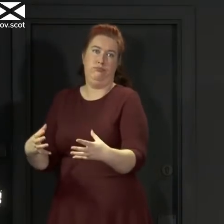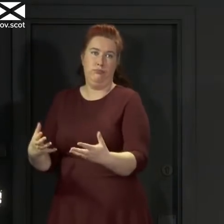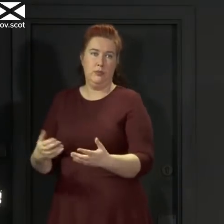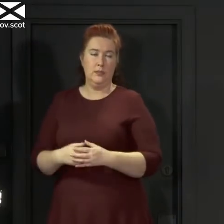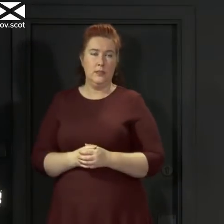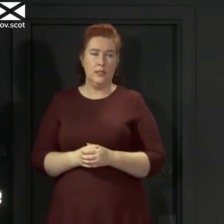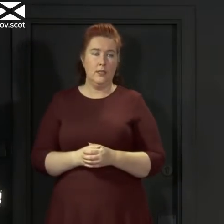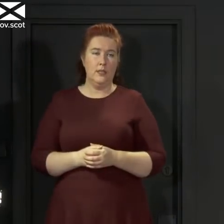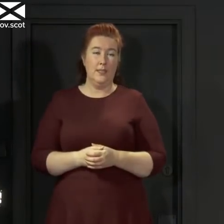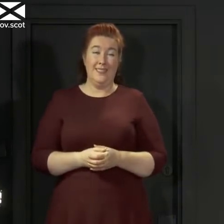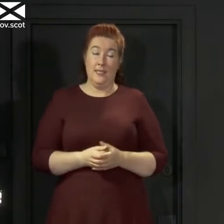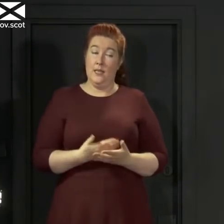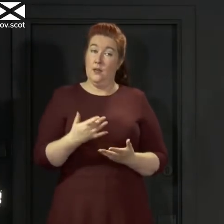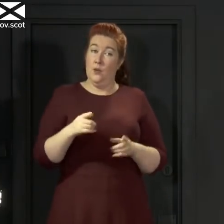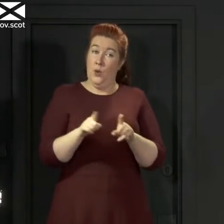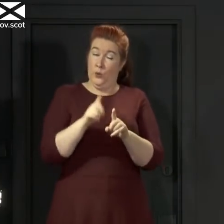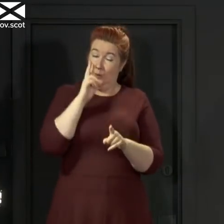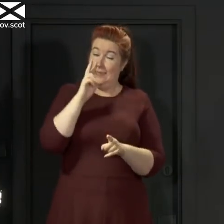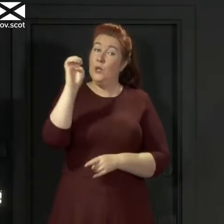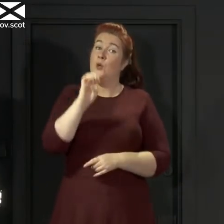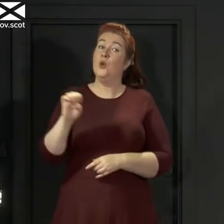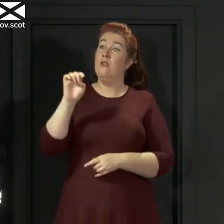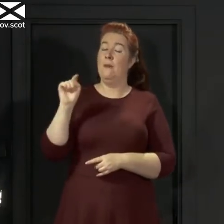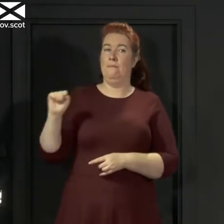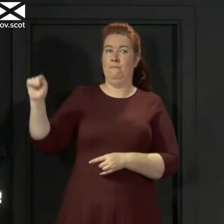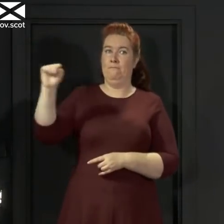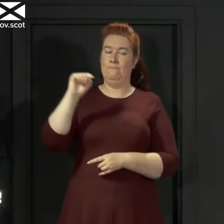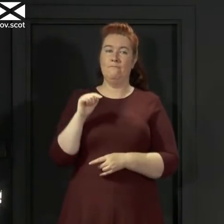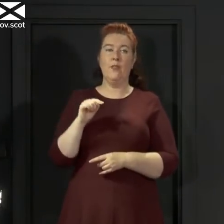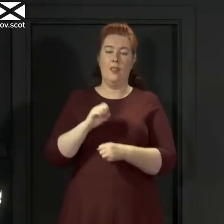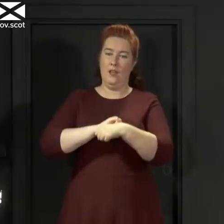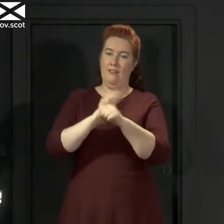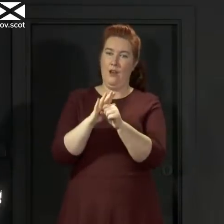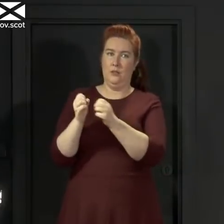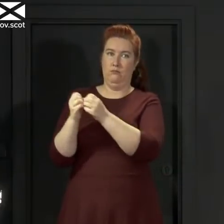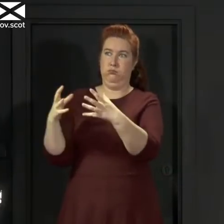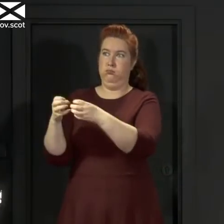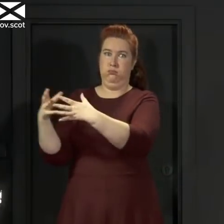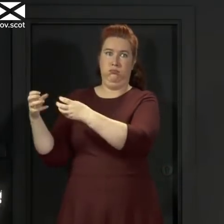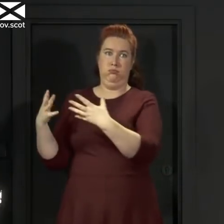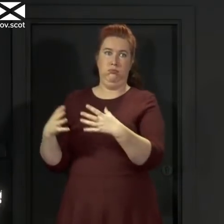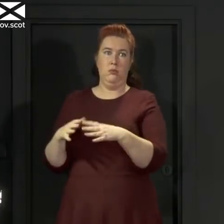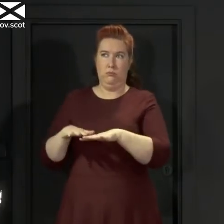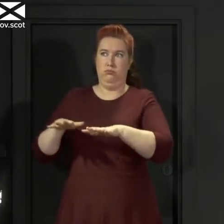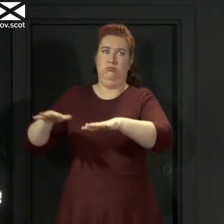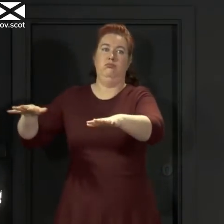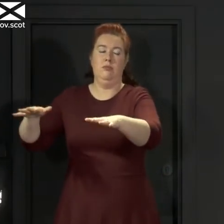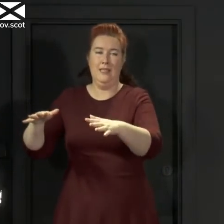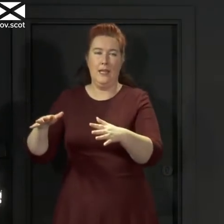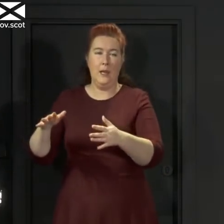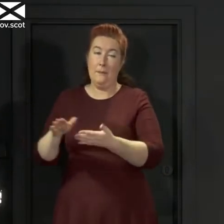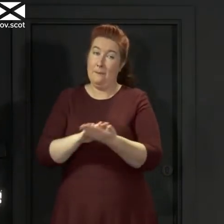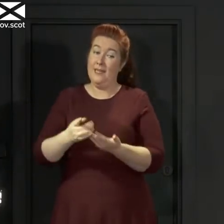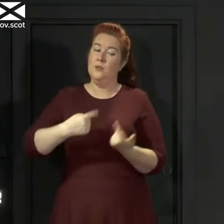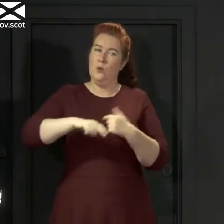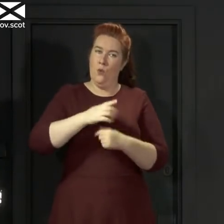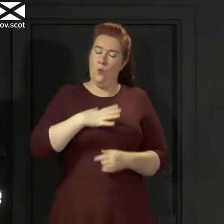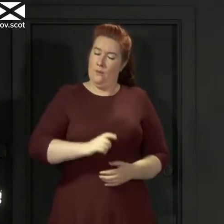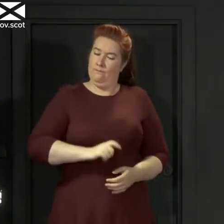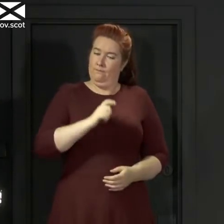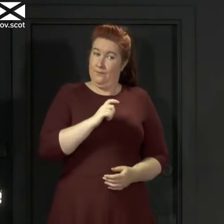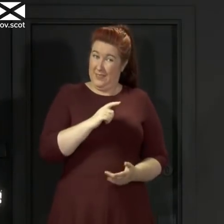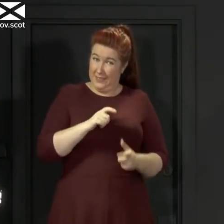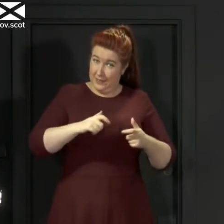again in a number of European countries and countries elsewhere in the world, we need to be confident that it is safe to change